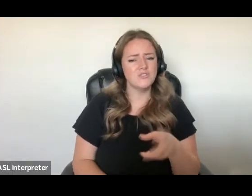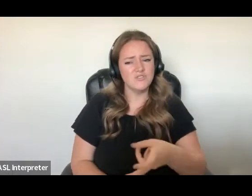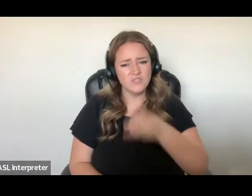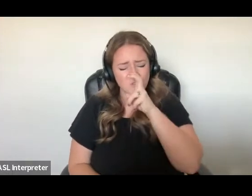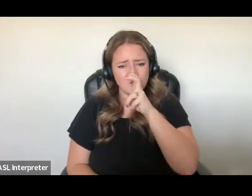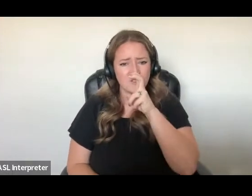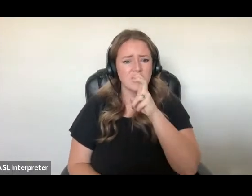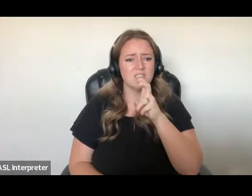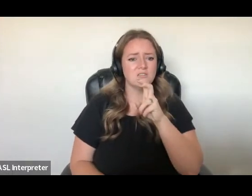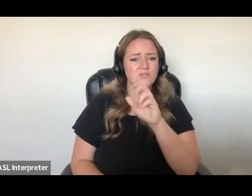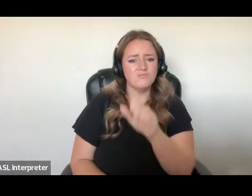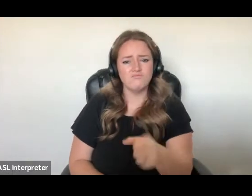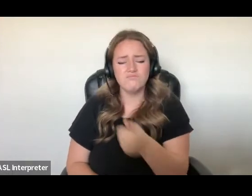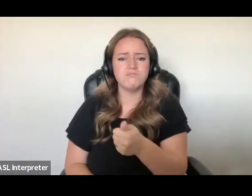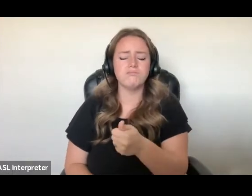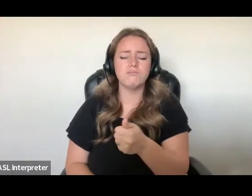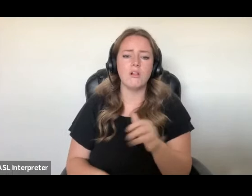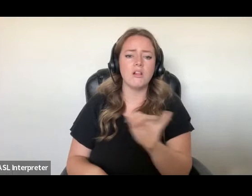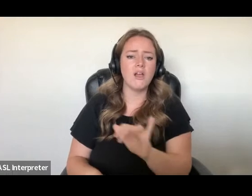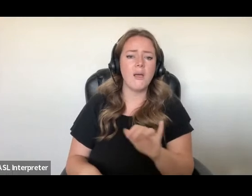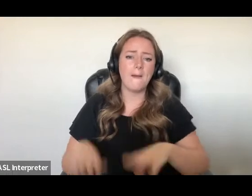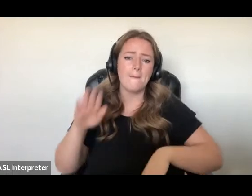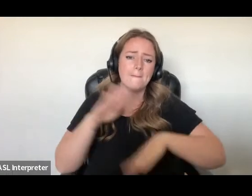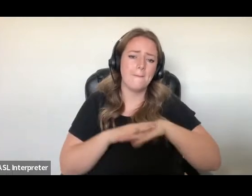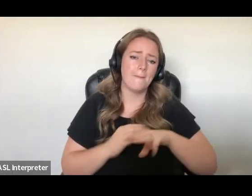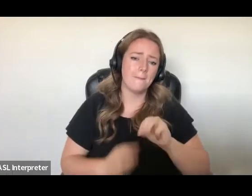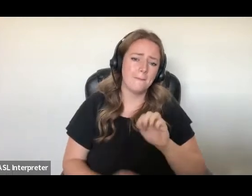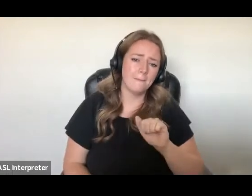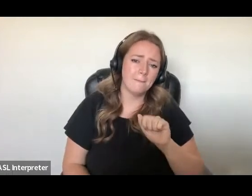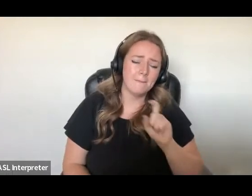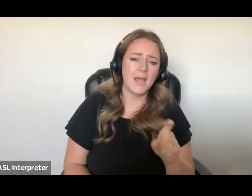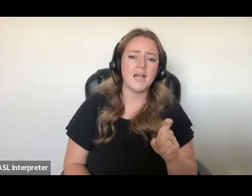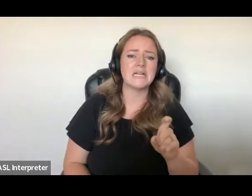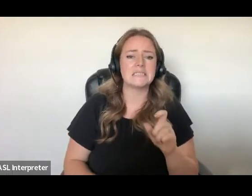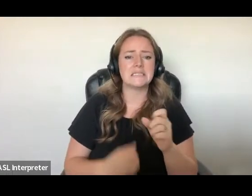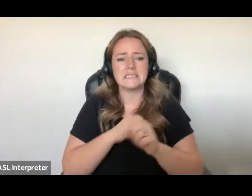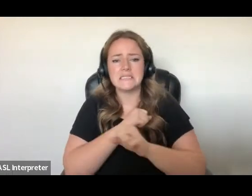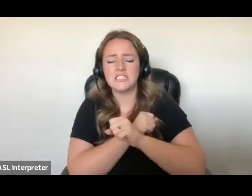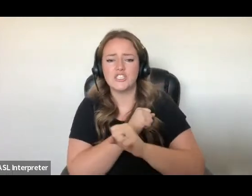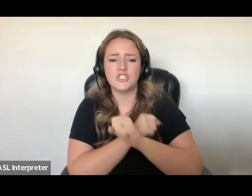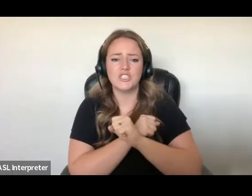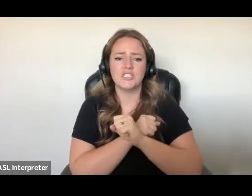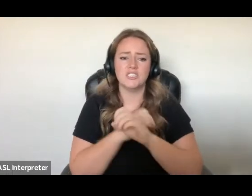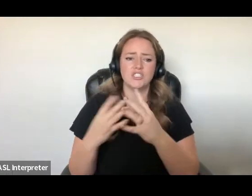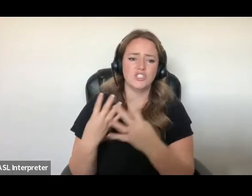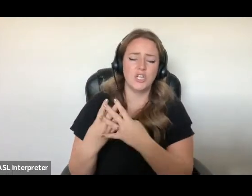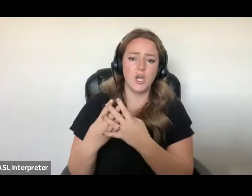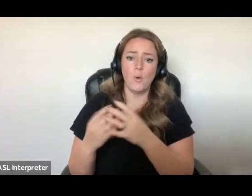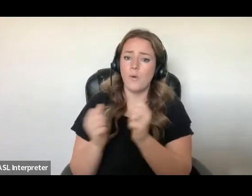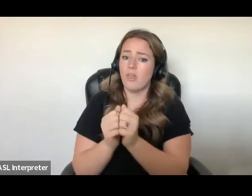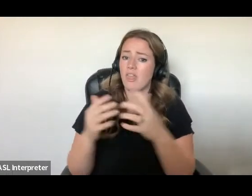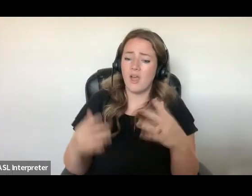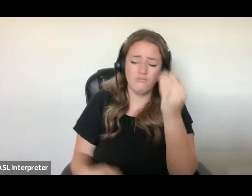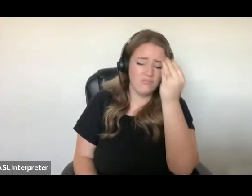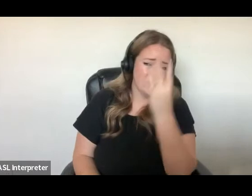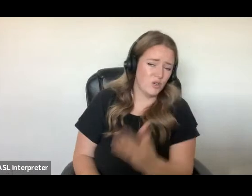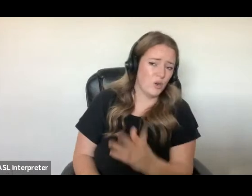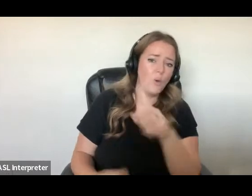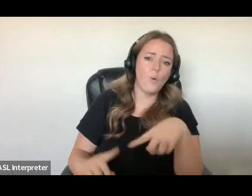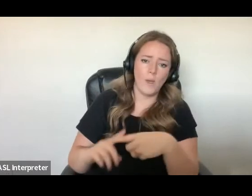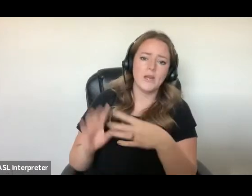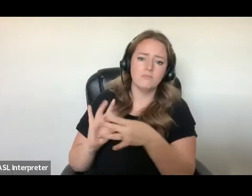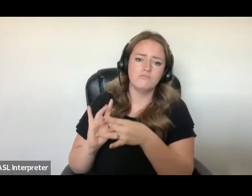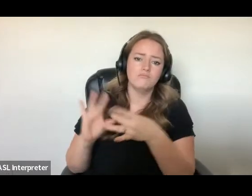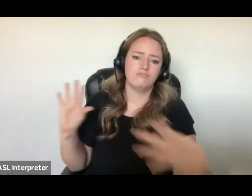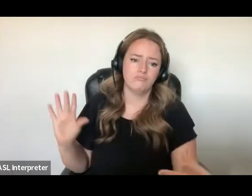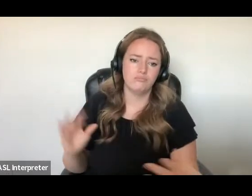including maximum security provincial jails, and did so without a countdown to a date of release. One of CBSA's most